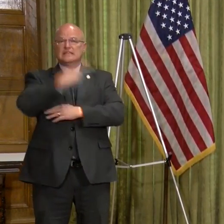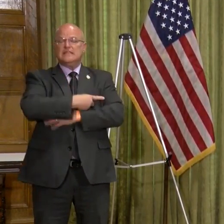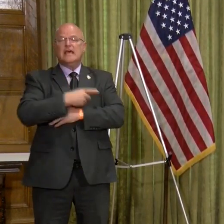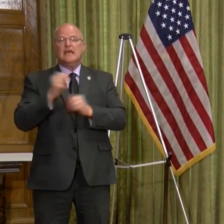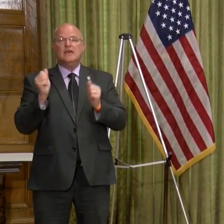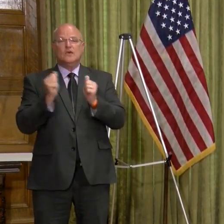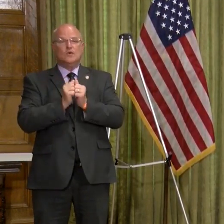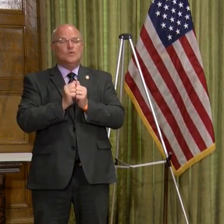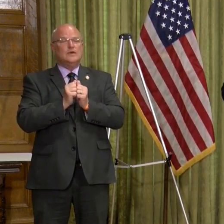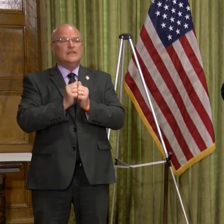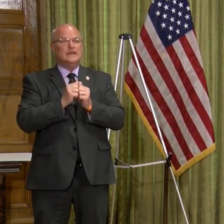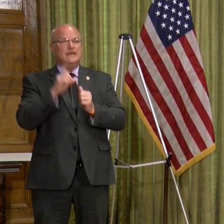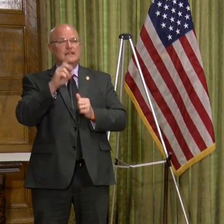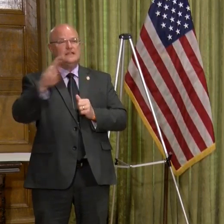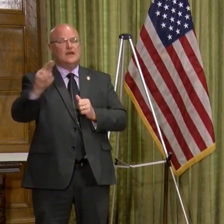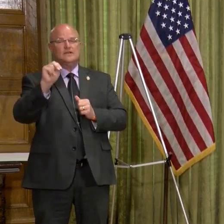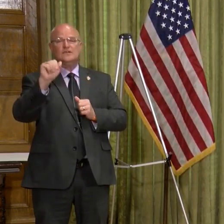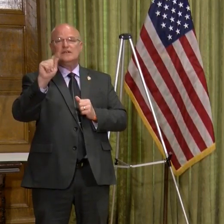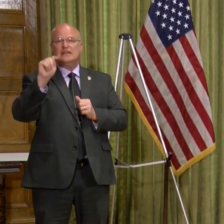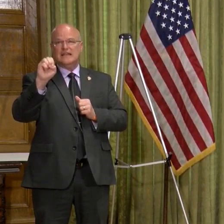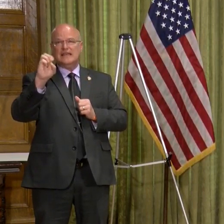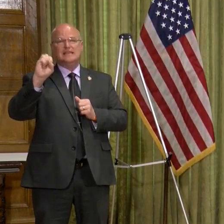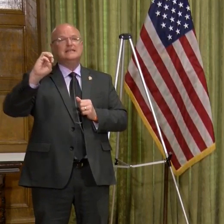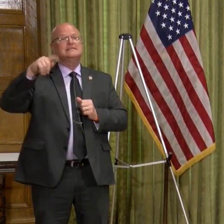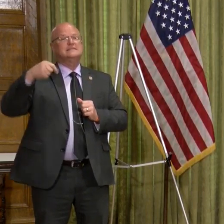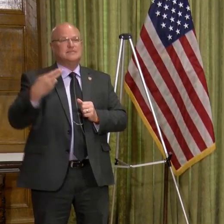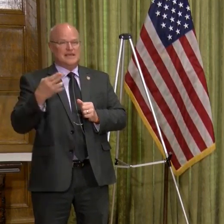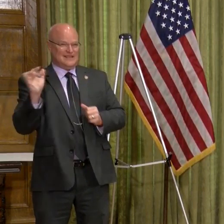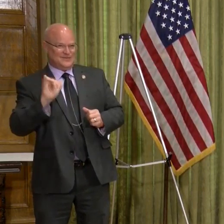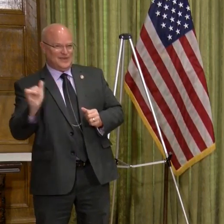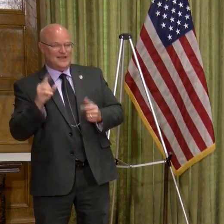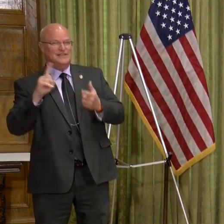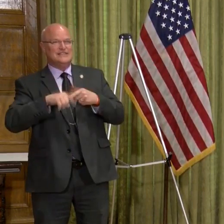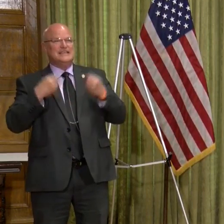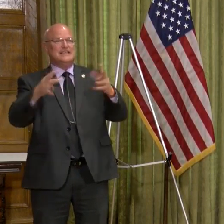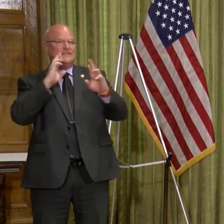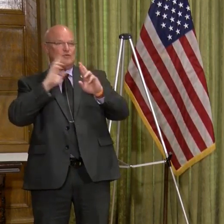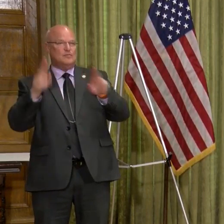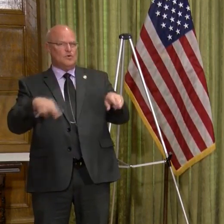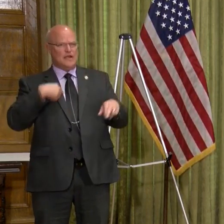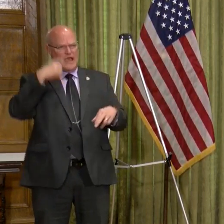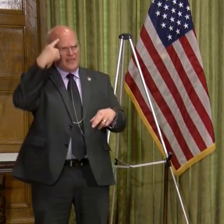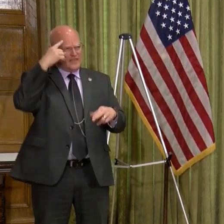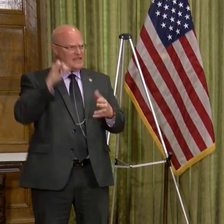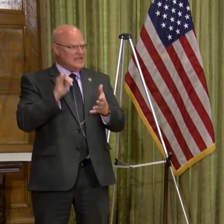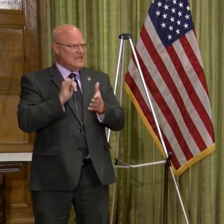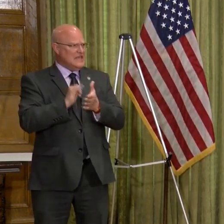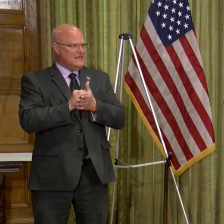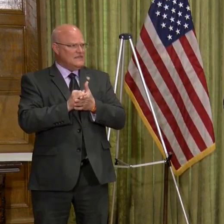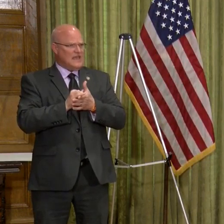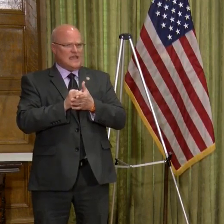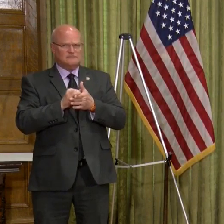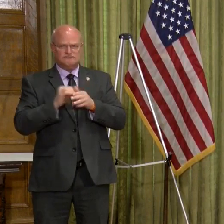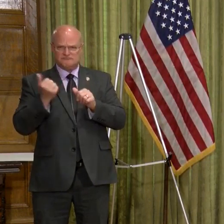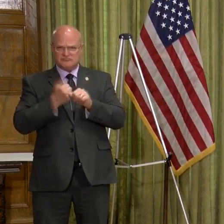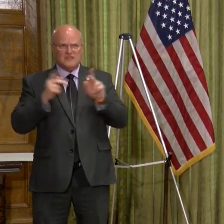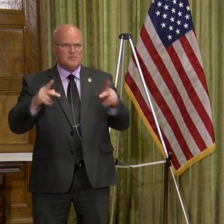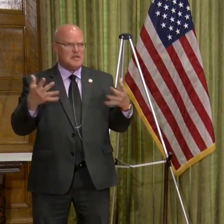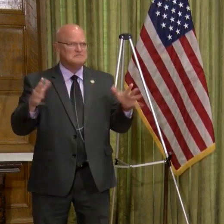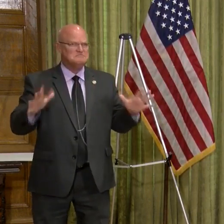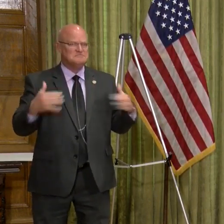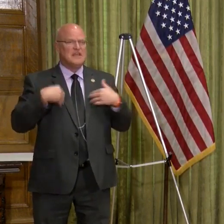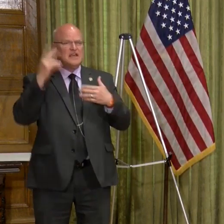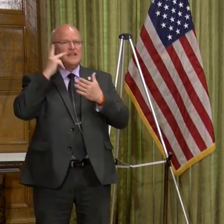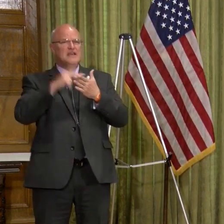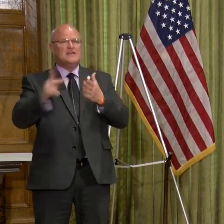by Dr. Nate Smith as well to give that report. And I think that covered everybody. We